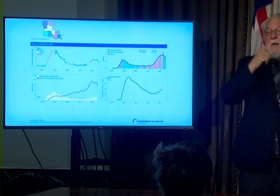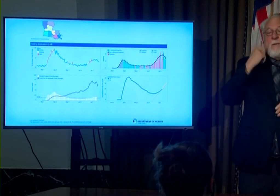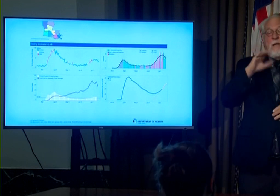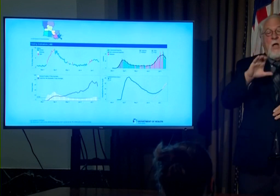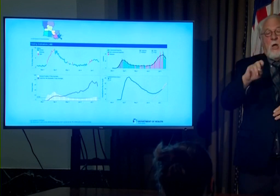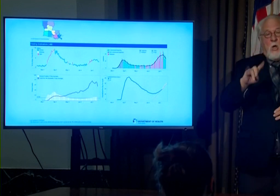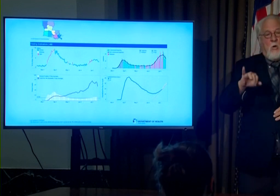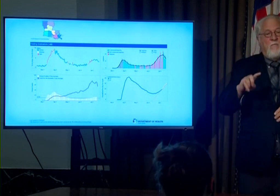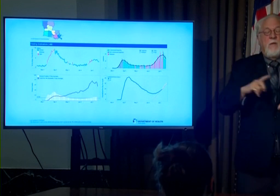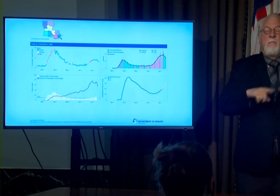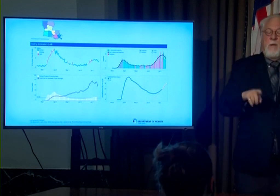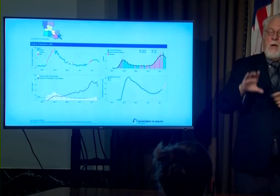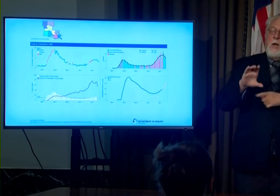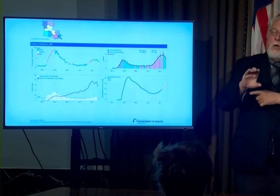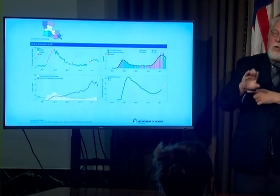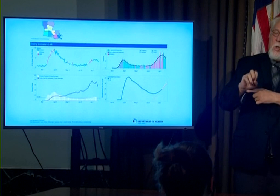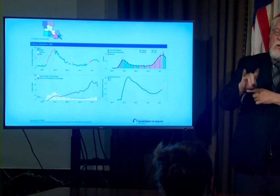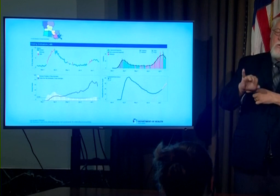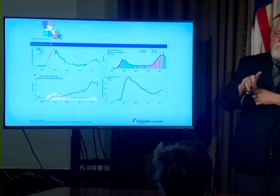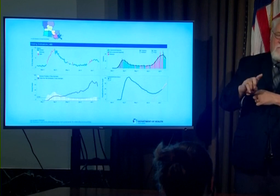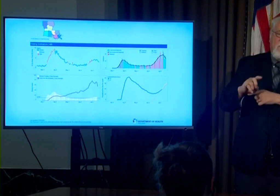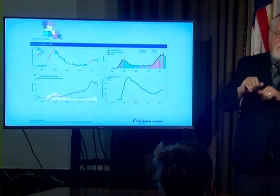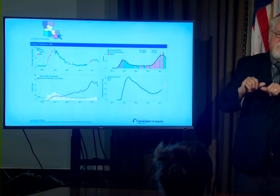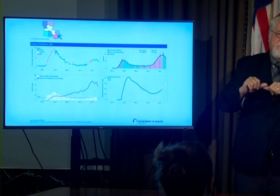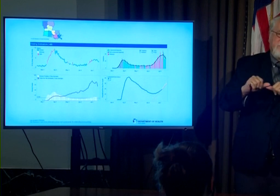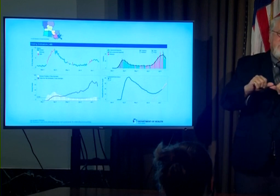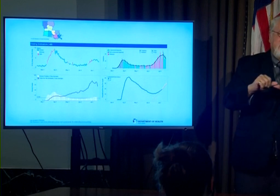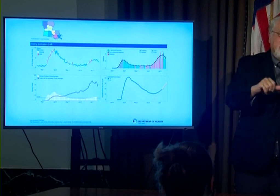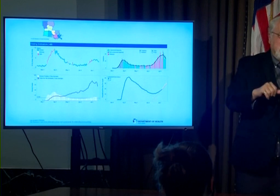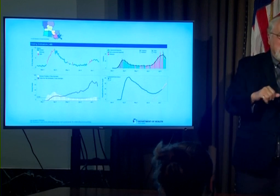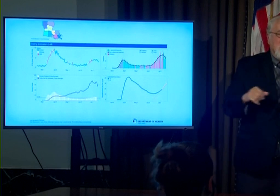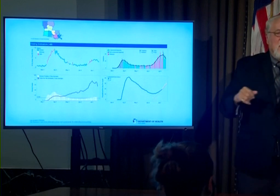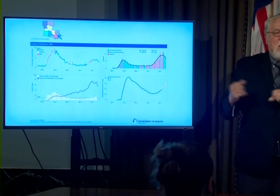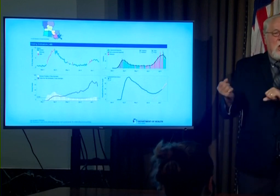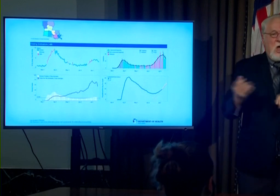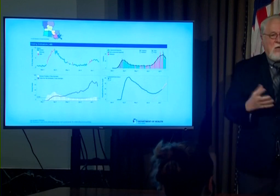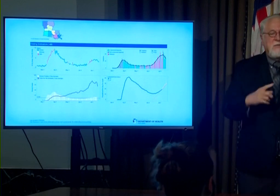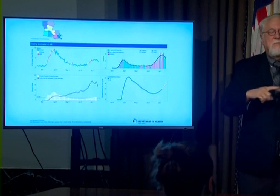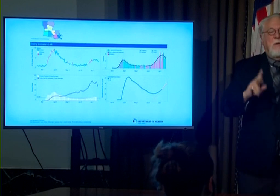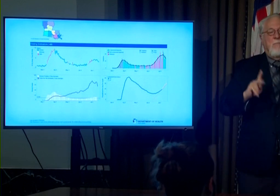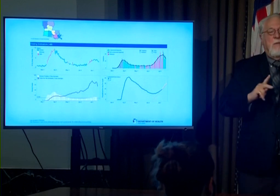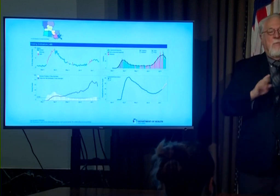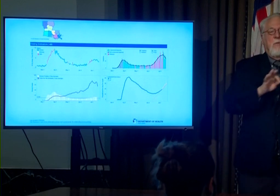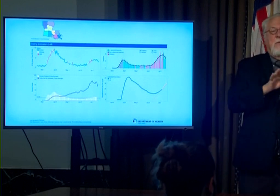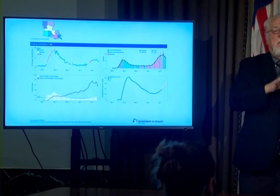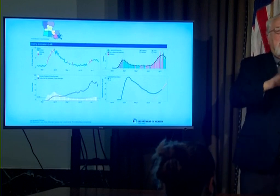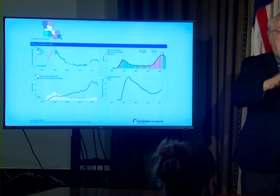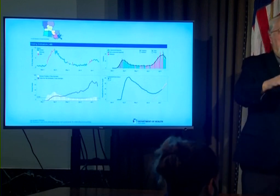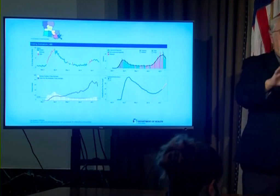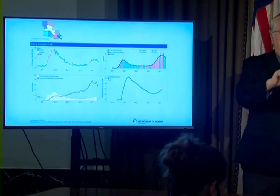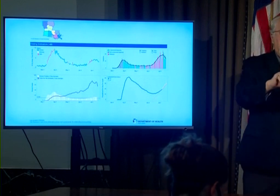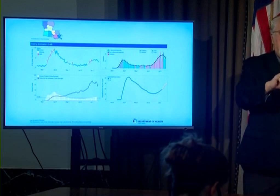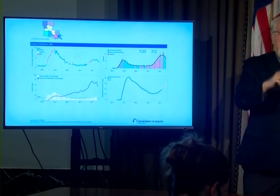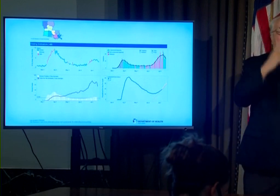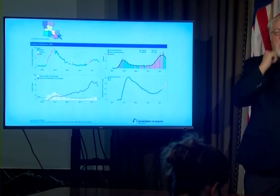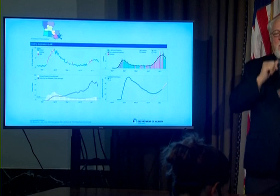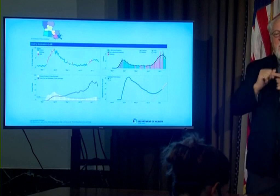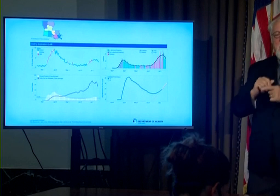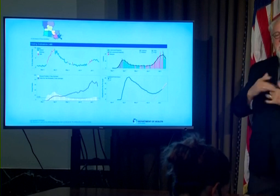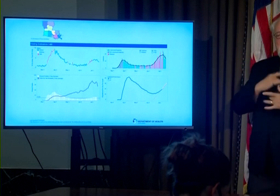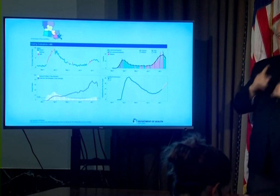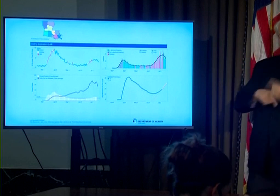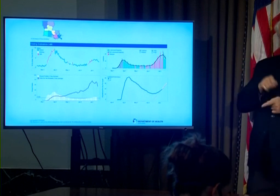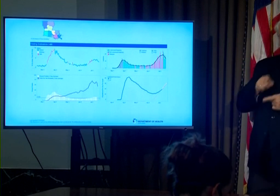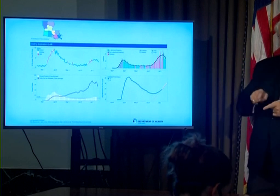but certainly with COVID driving a fair bit of new admissions but also people who delayed care because of concerns of COVID